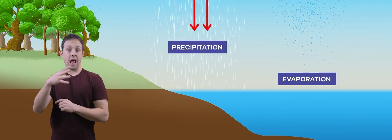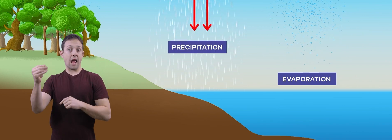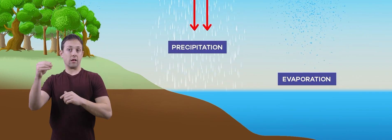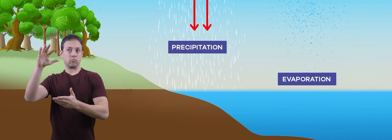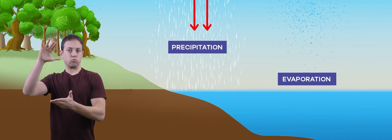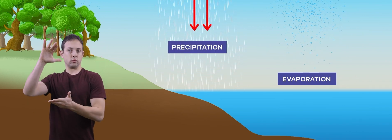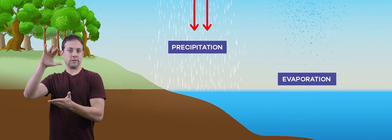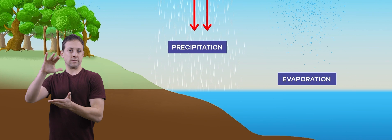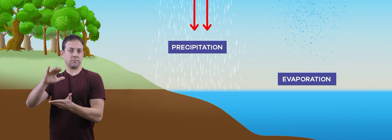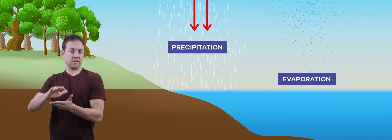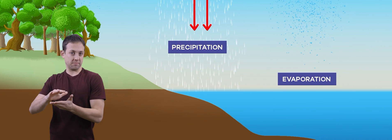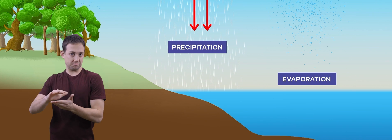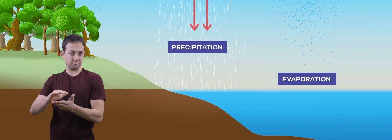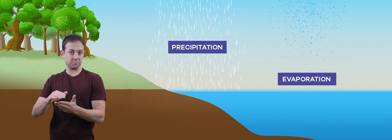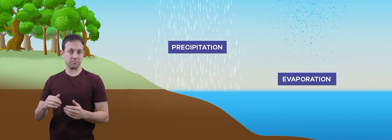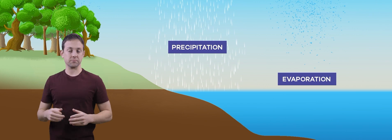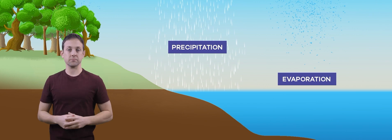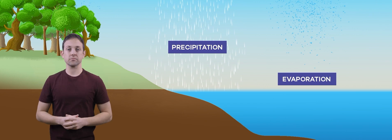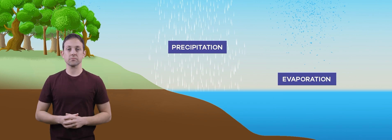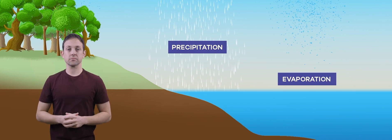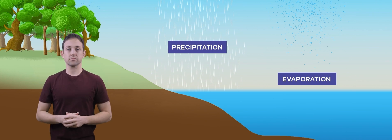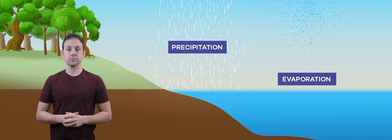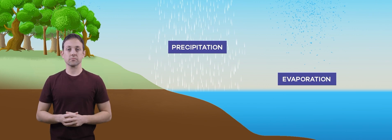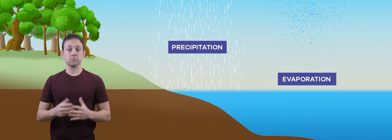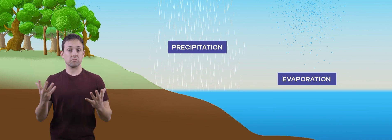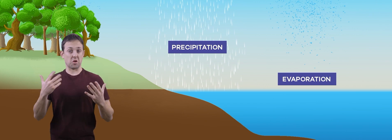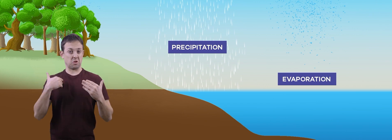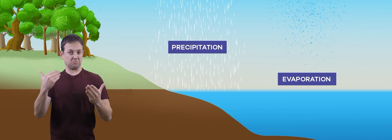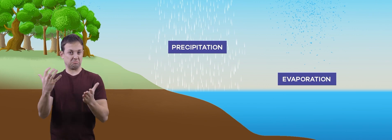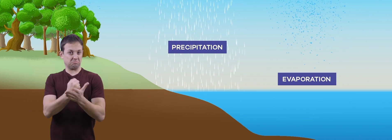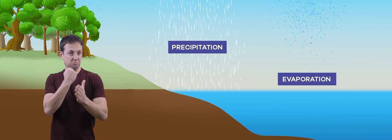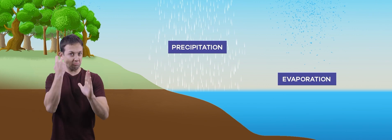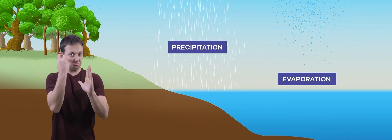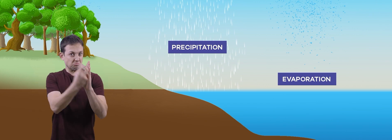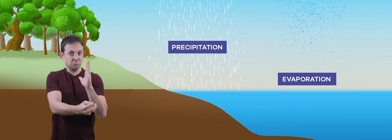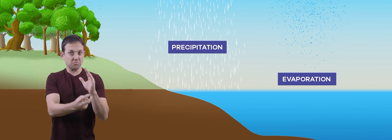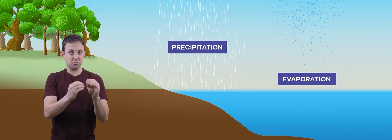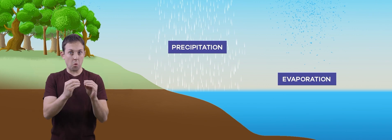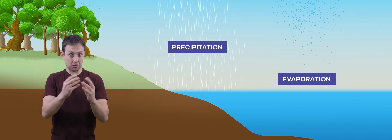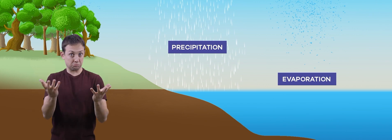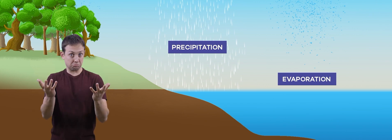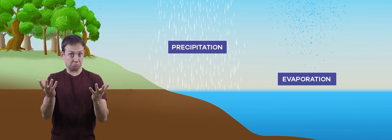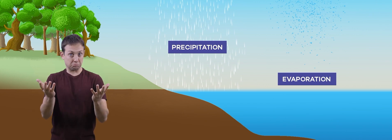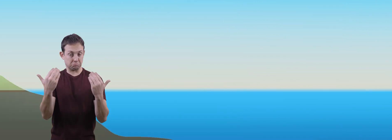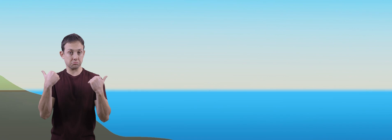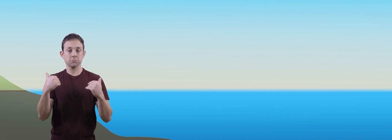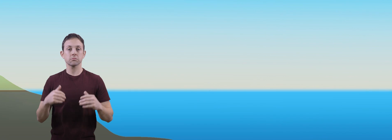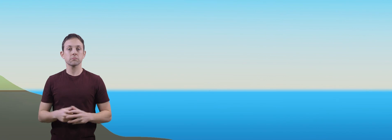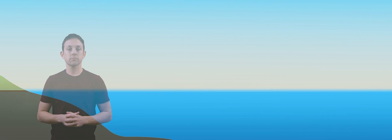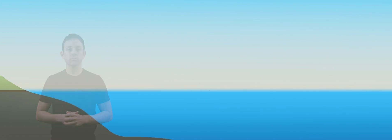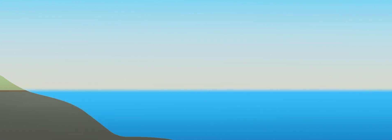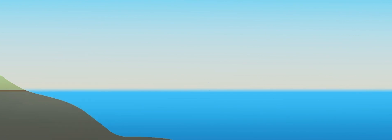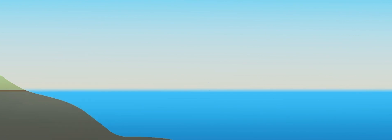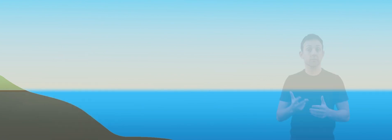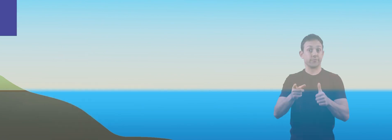precipitation. Let's talk about each in more detail, shall we? First up,